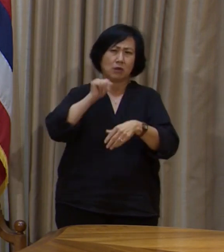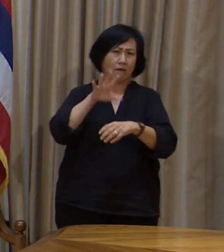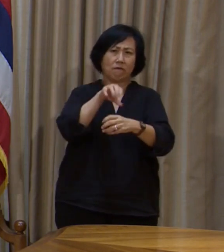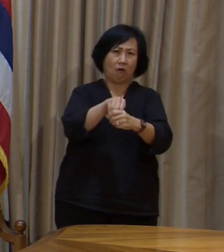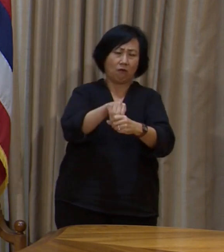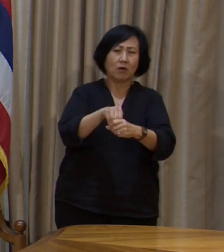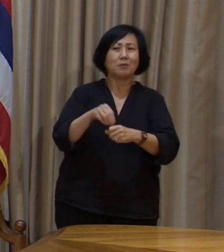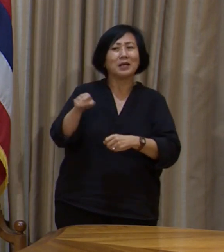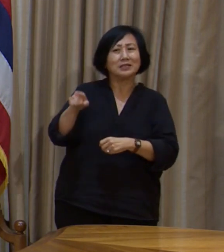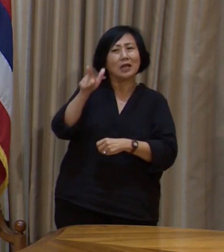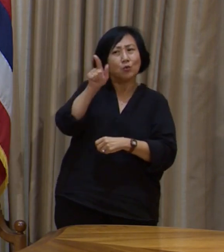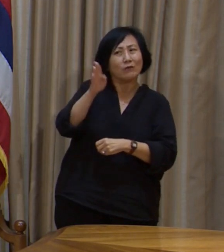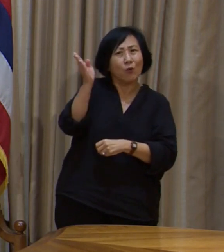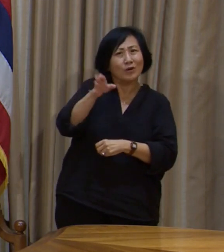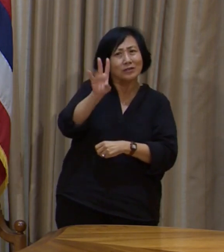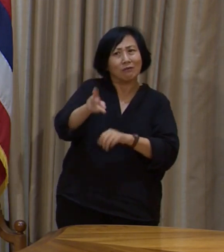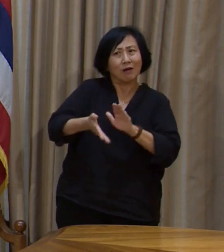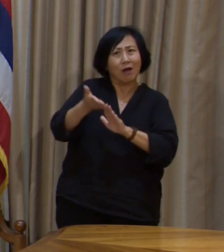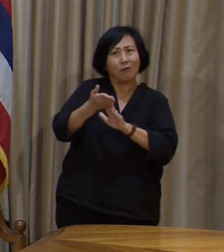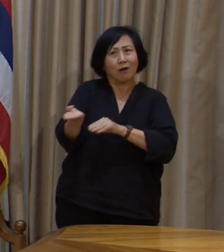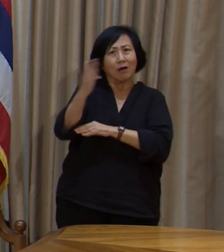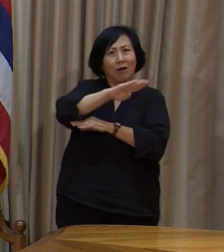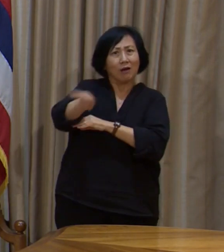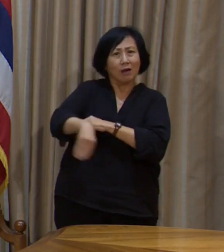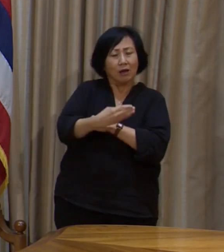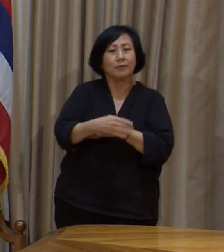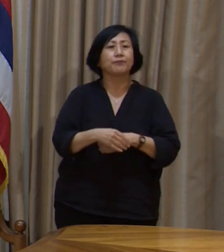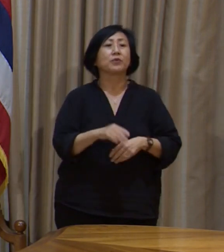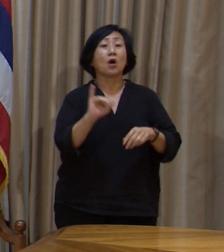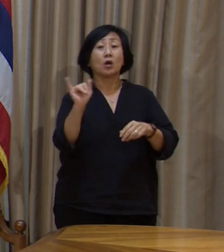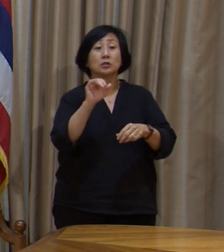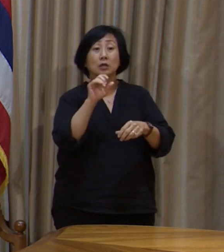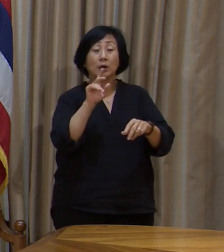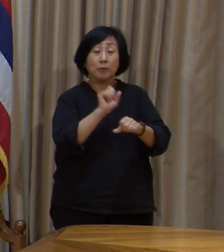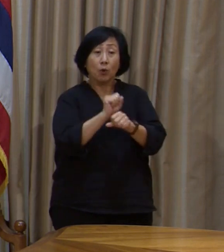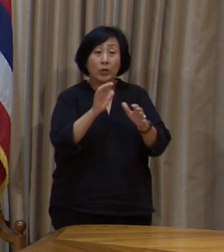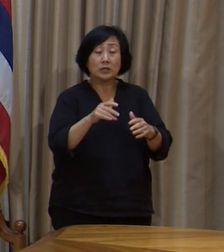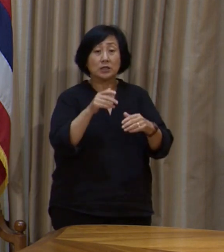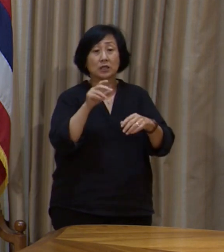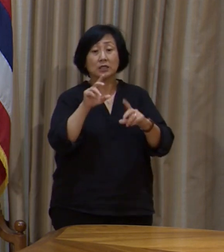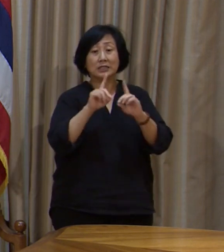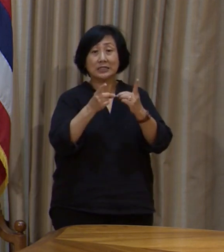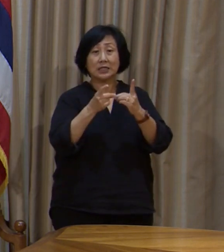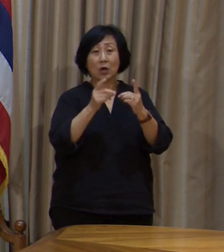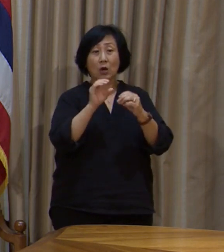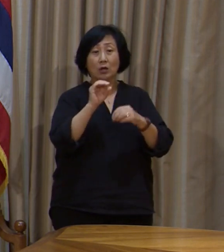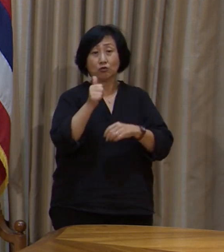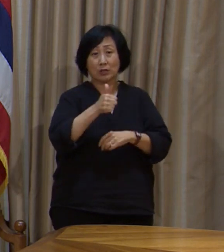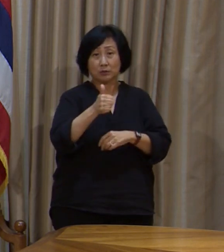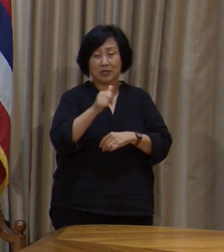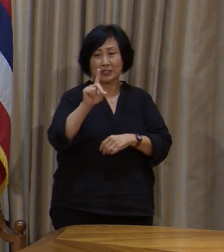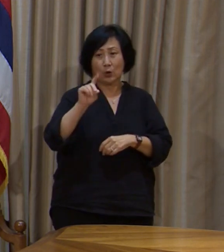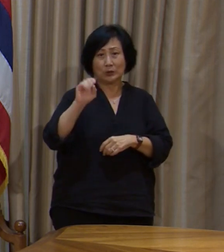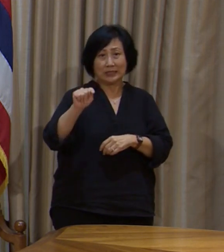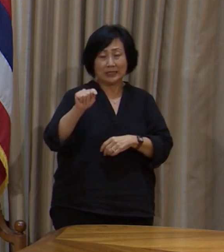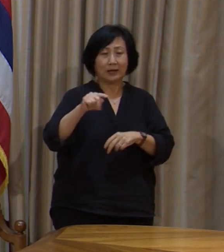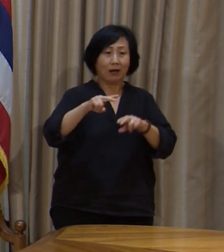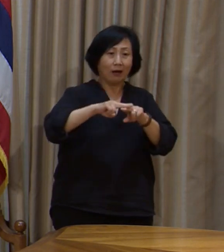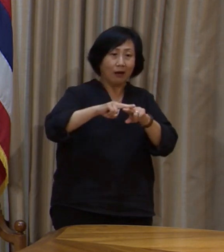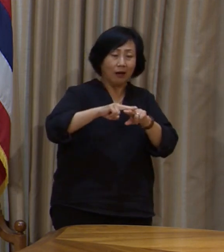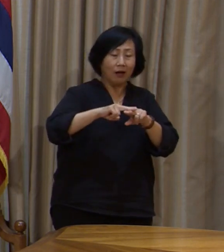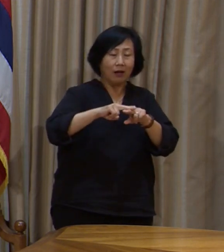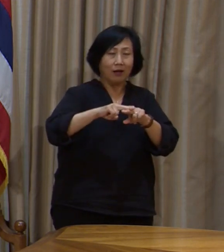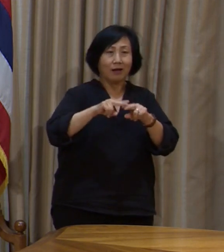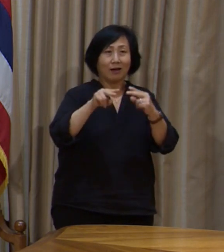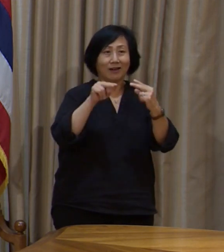24-7 operations. All the employees in the Department of Transportation are funded by federal